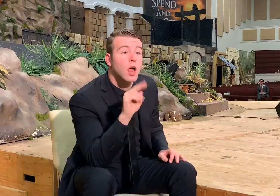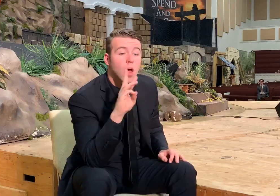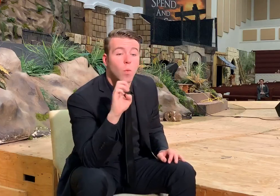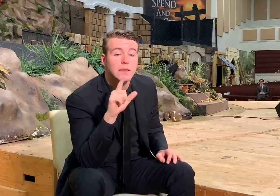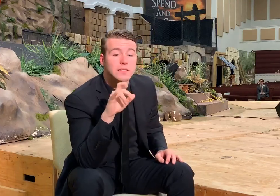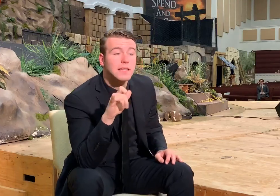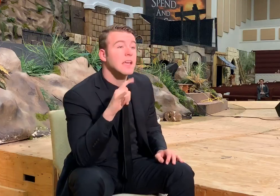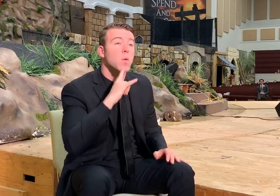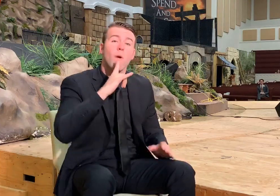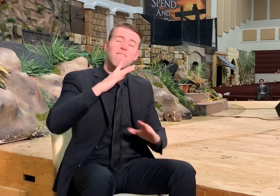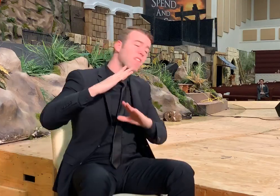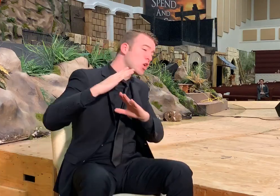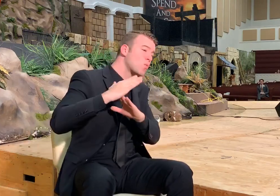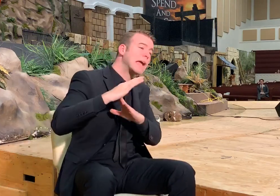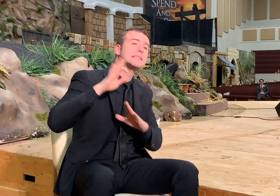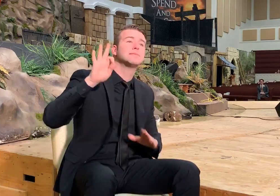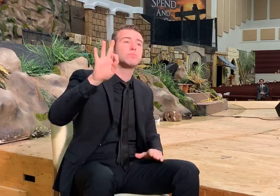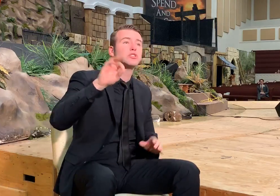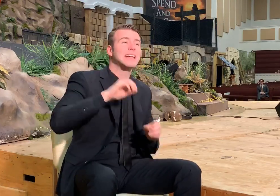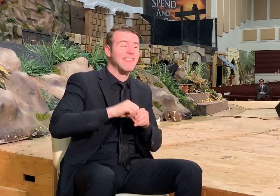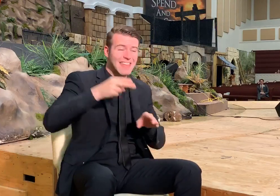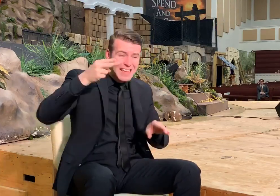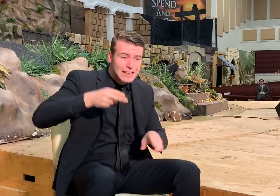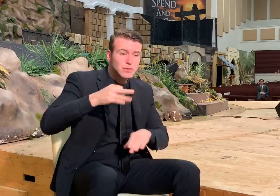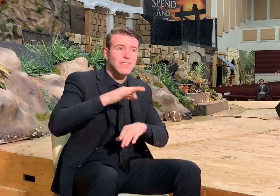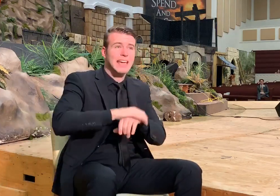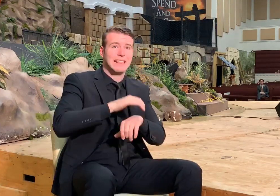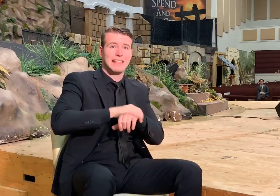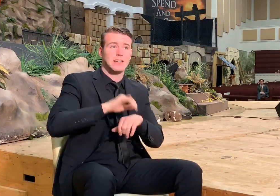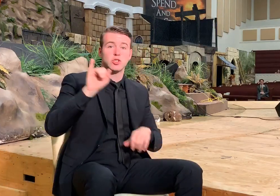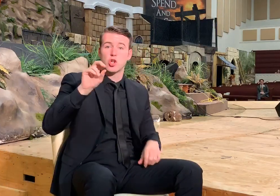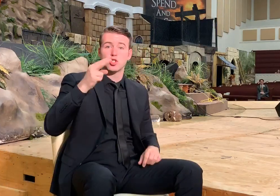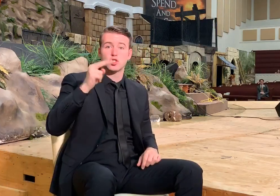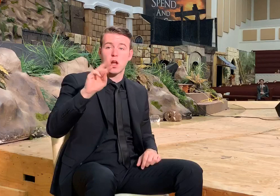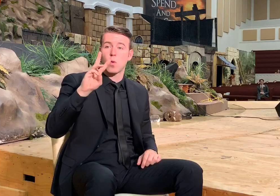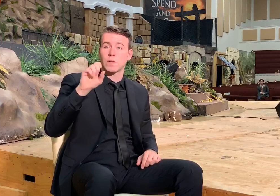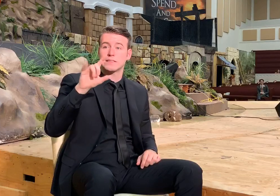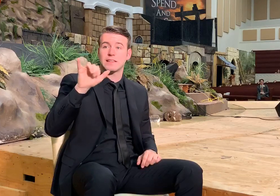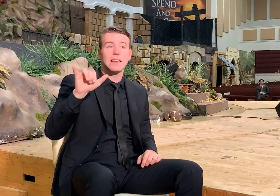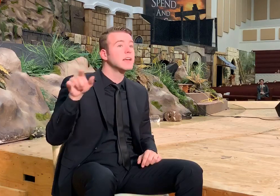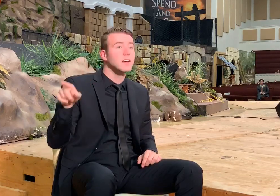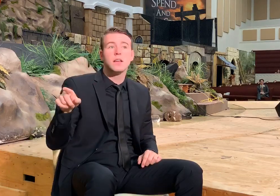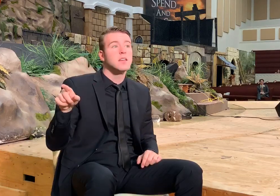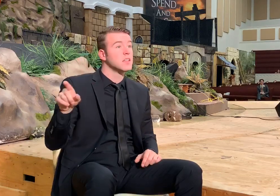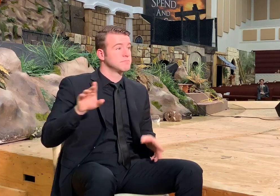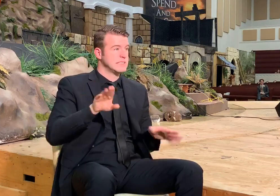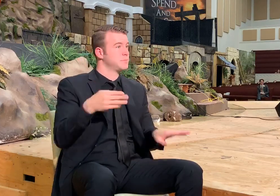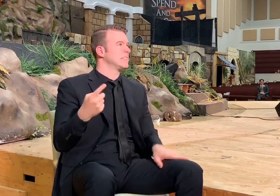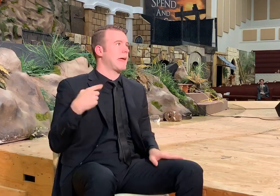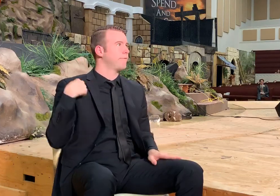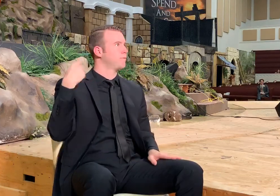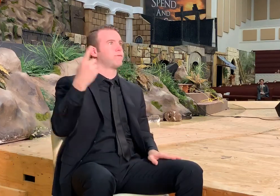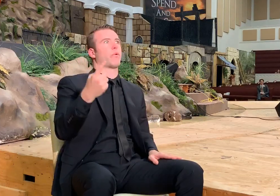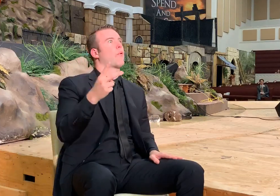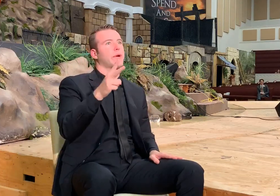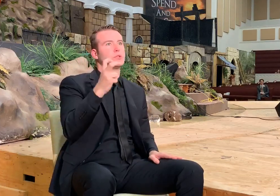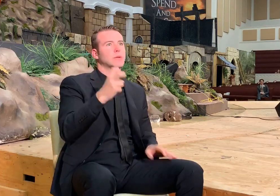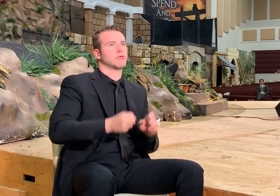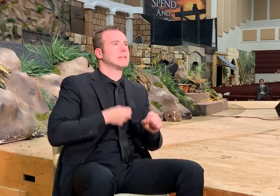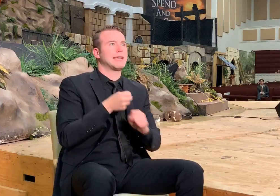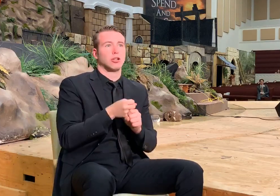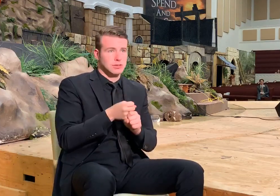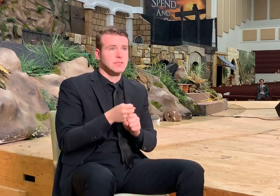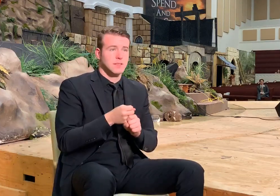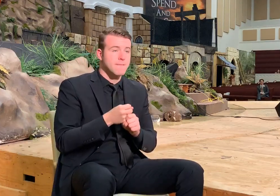preacher in the history of England. John Wesley, I mean, he's been dead for 200 years.